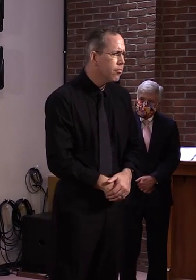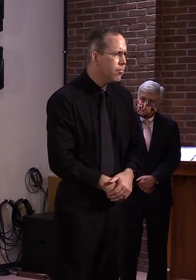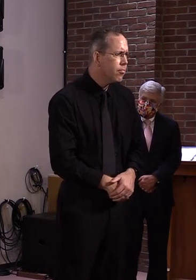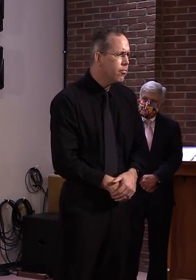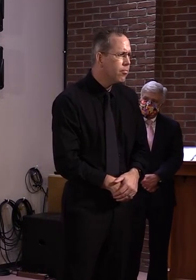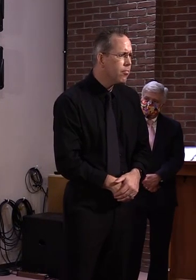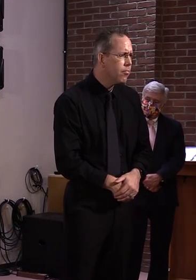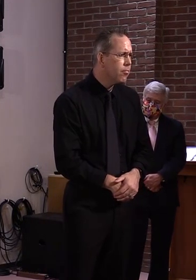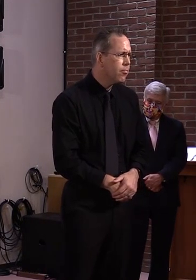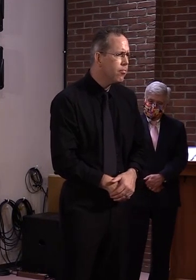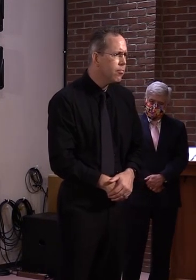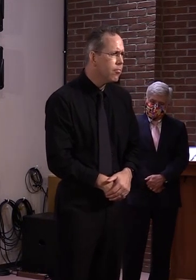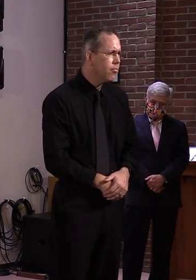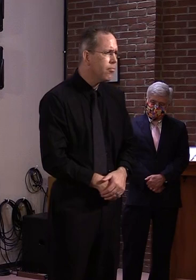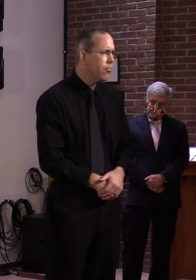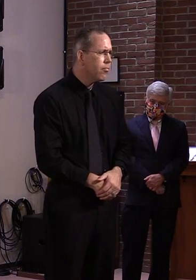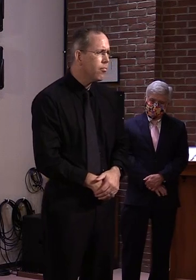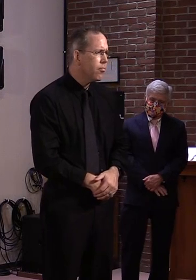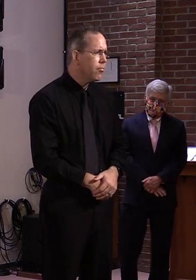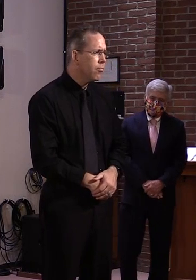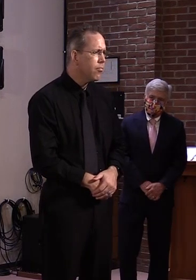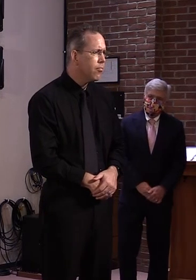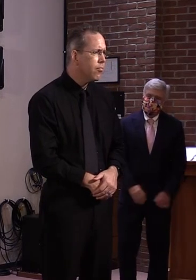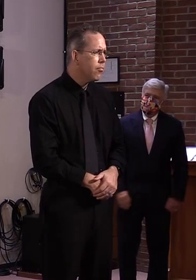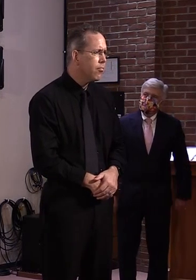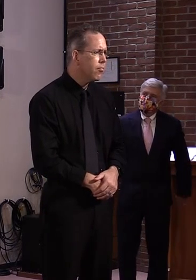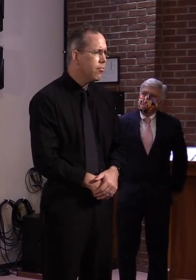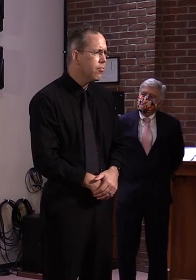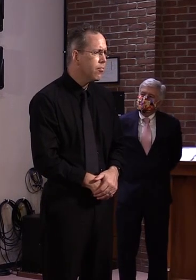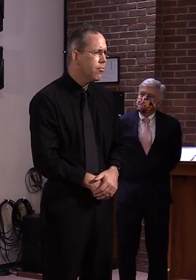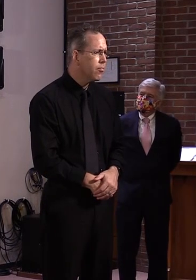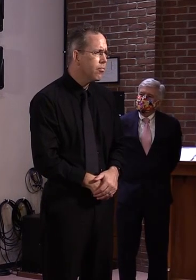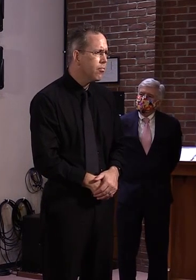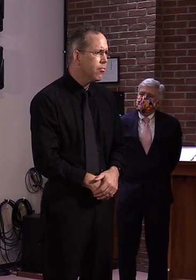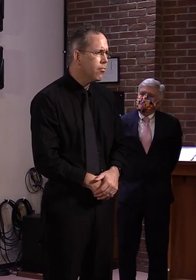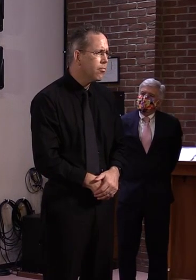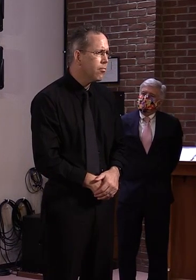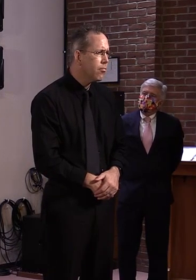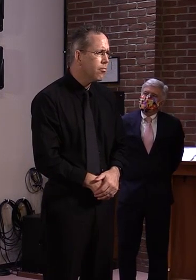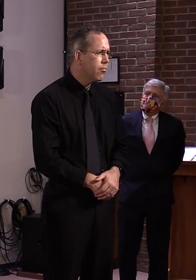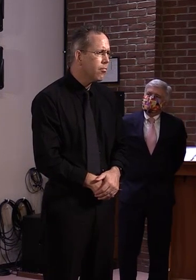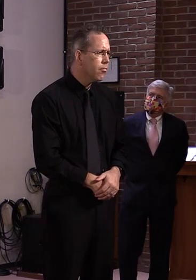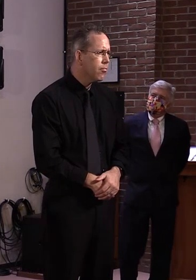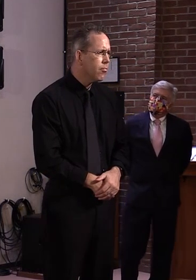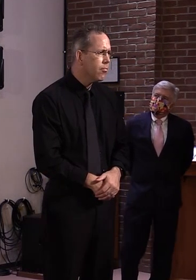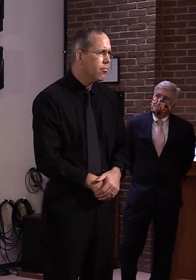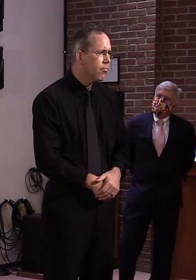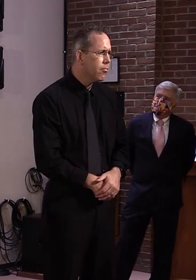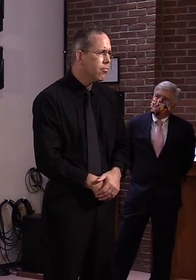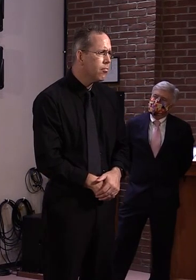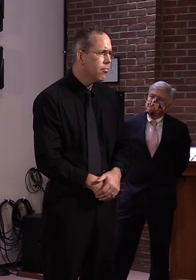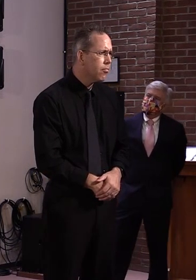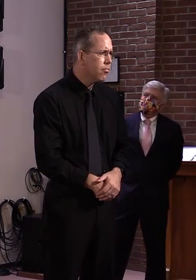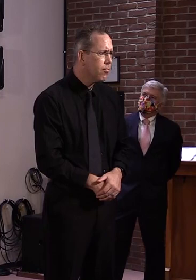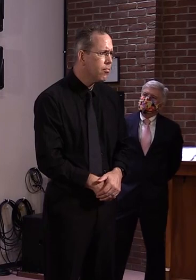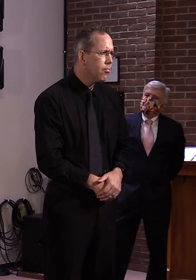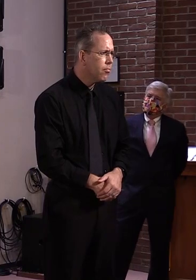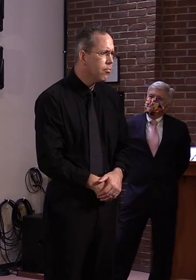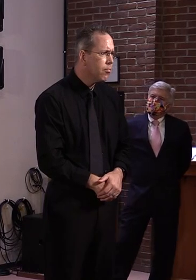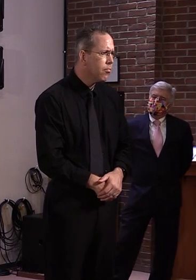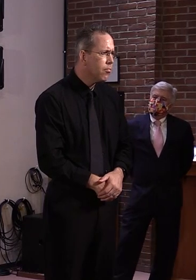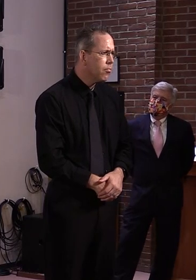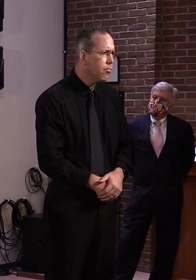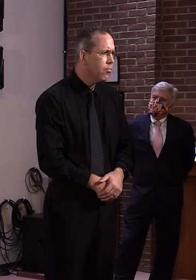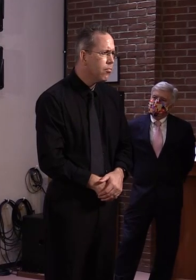If you if we keep the budgets as they are, it's my understanding that our residential tax rate will